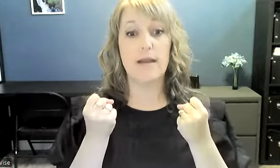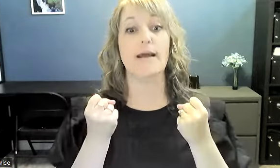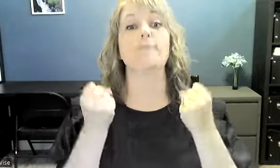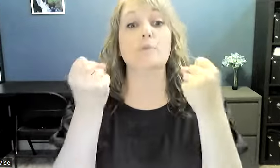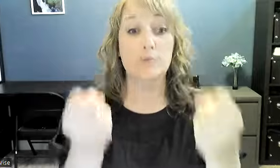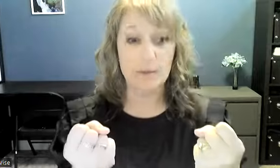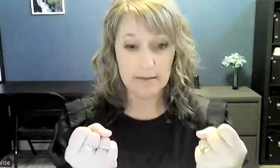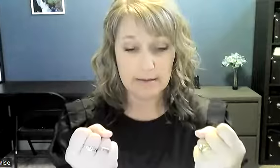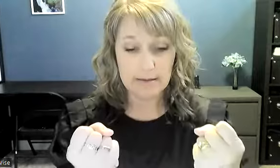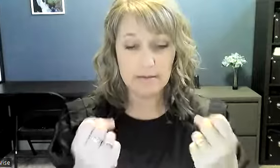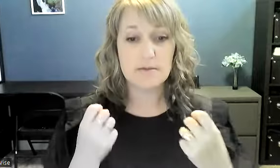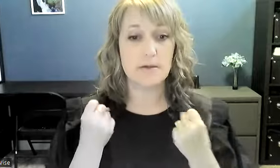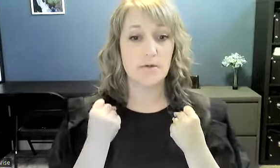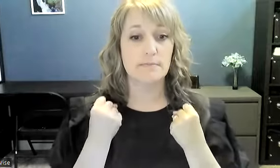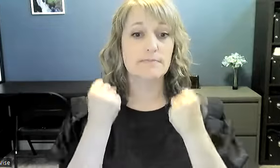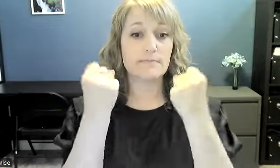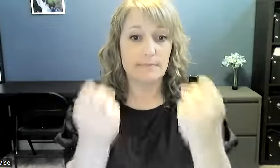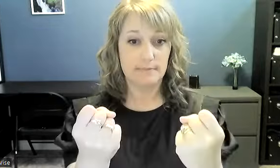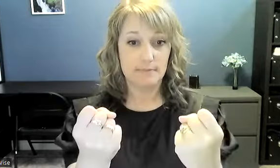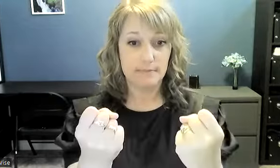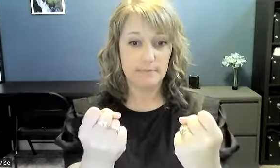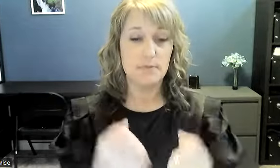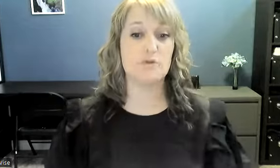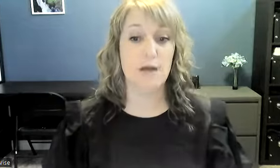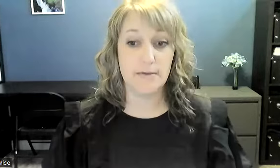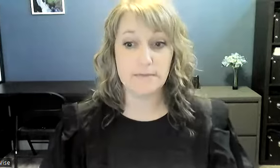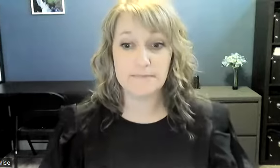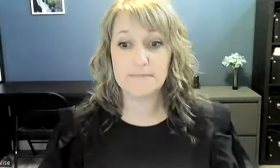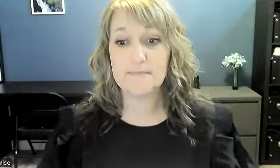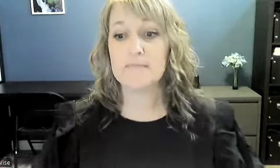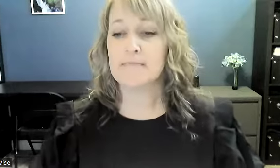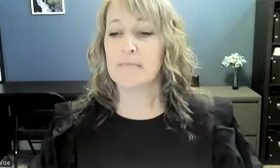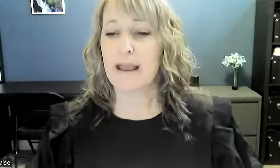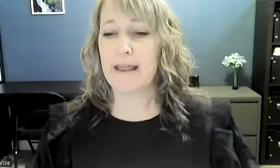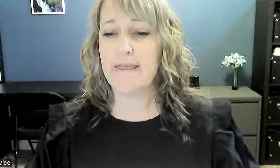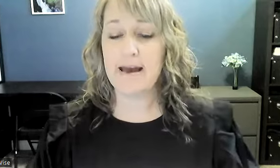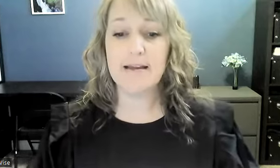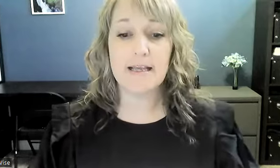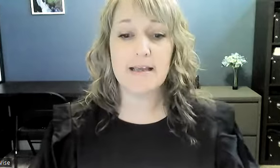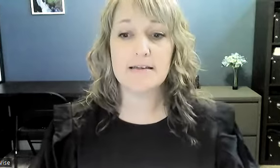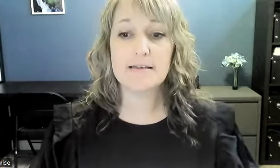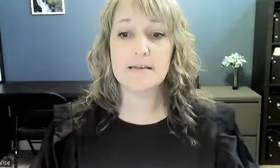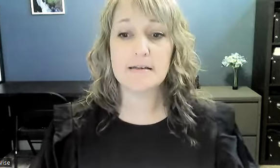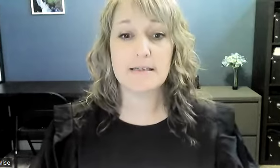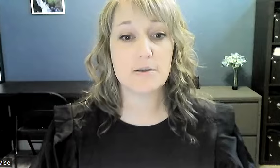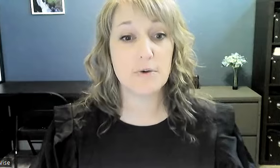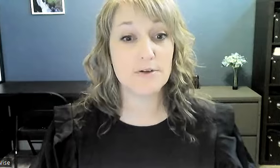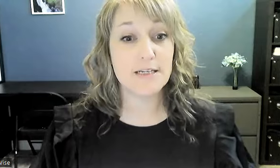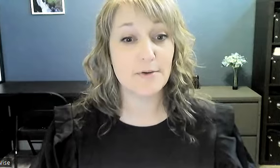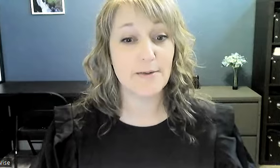and i'm moving with it so drive and that is lesson 313 vocabulary